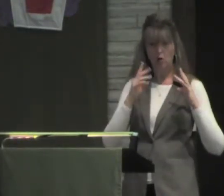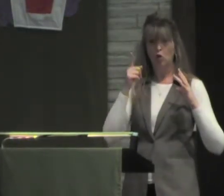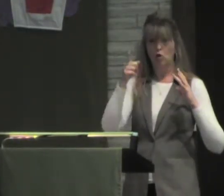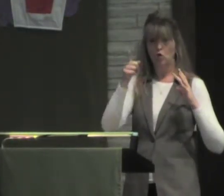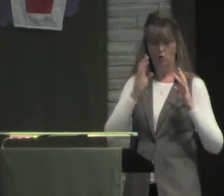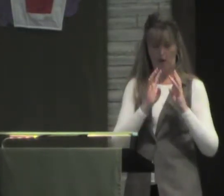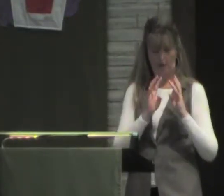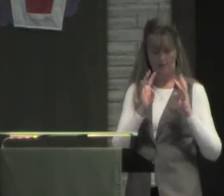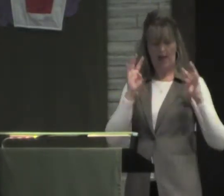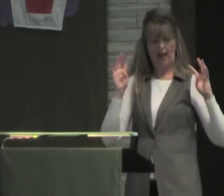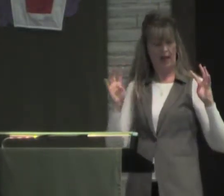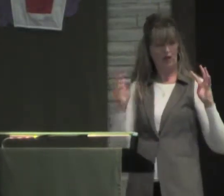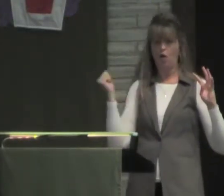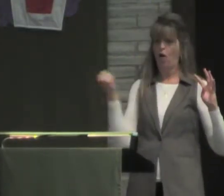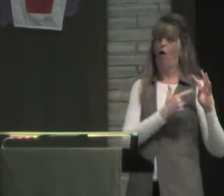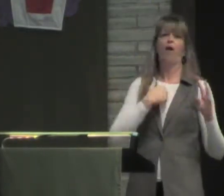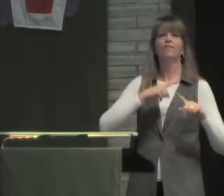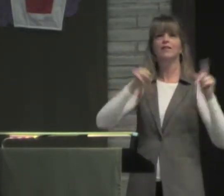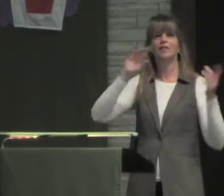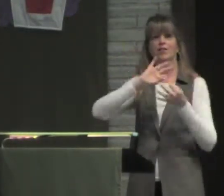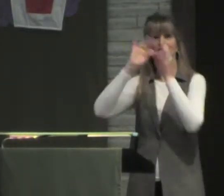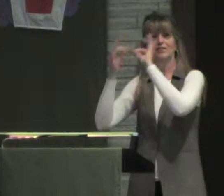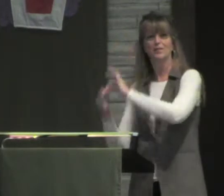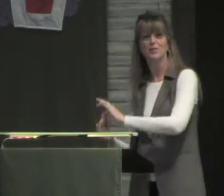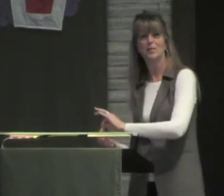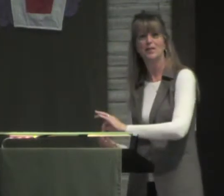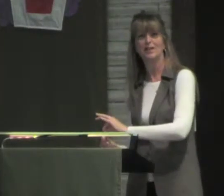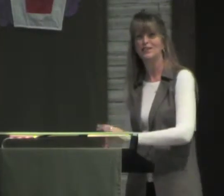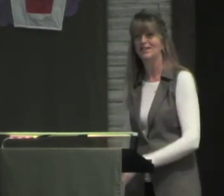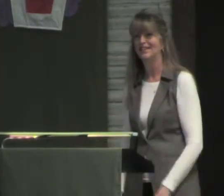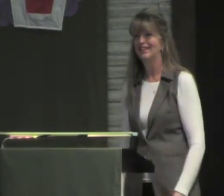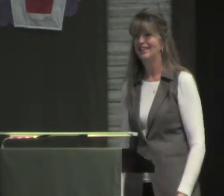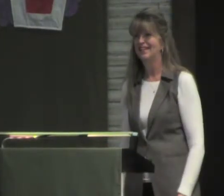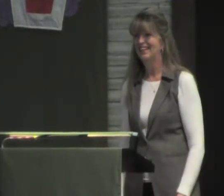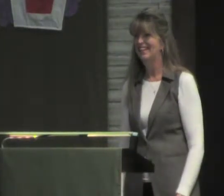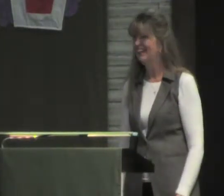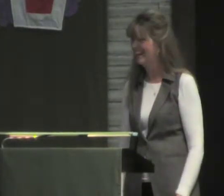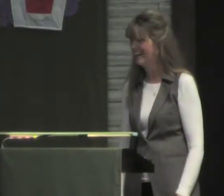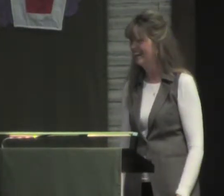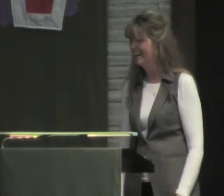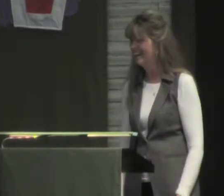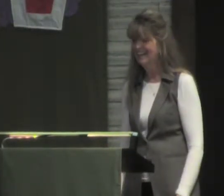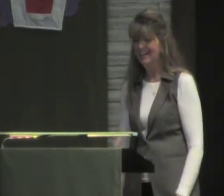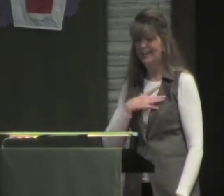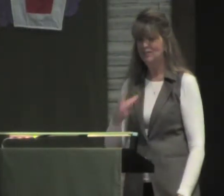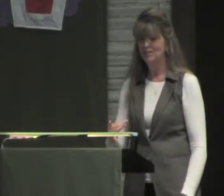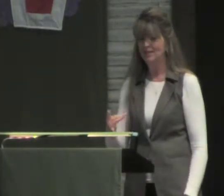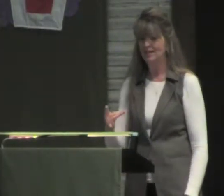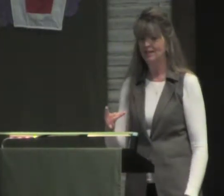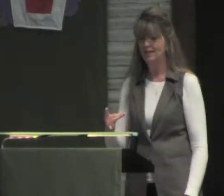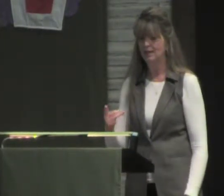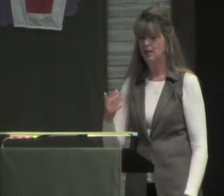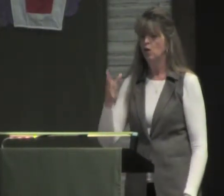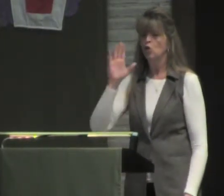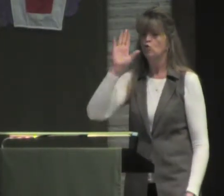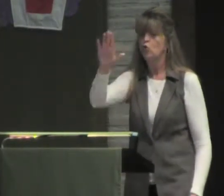people all studying Scripture, every single person is going to have a different interpretation of the same